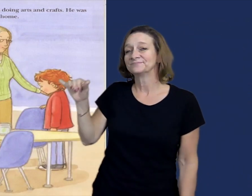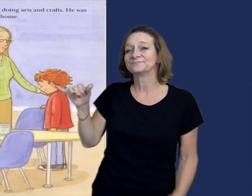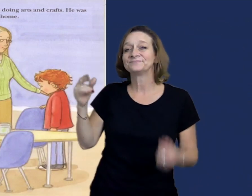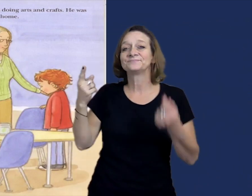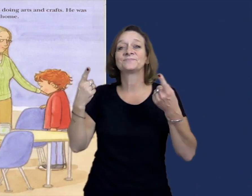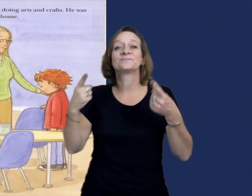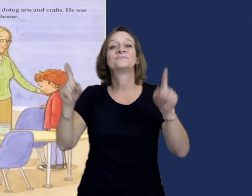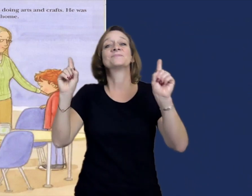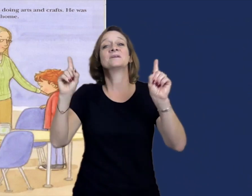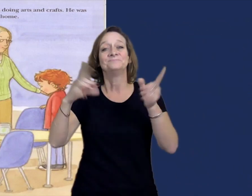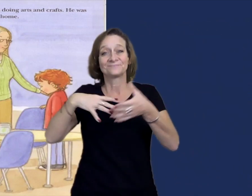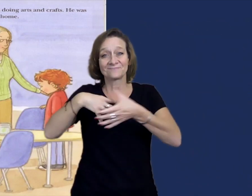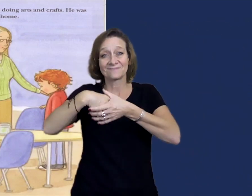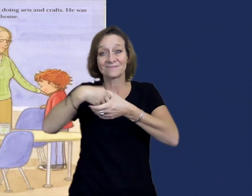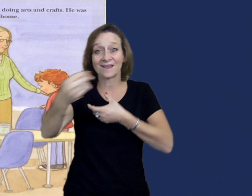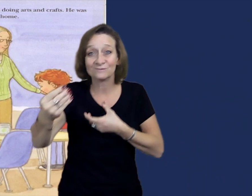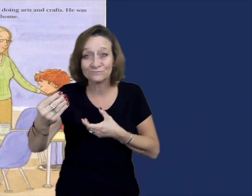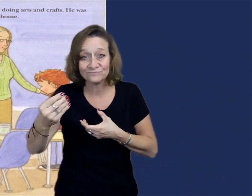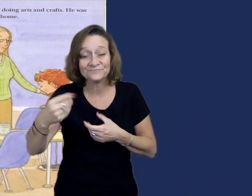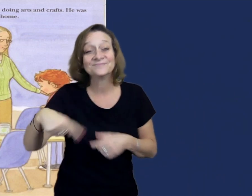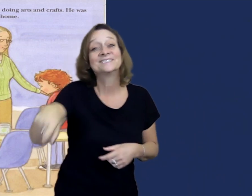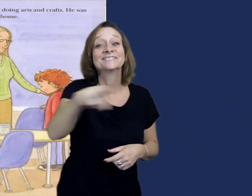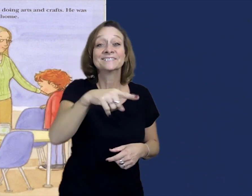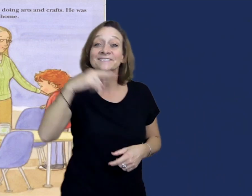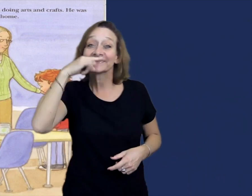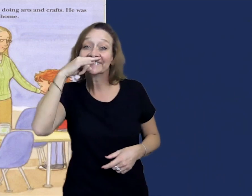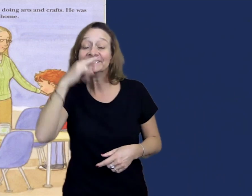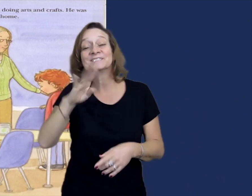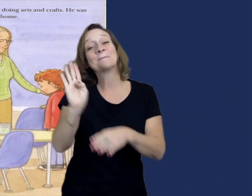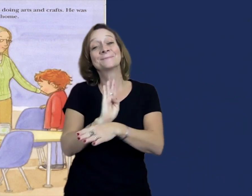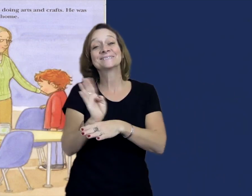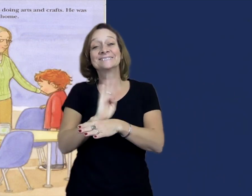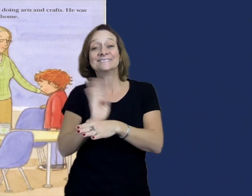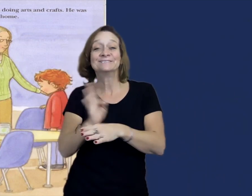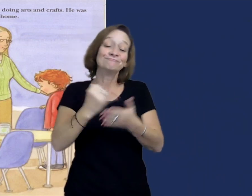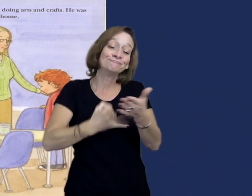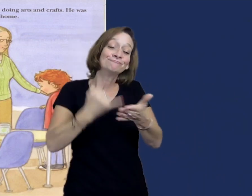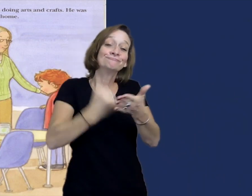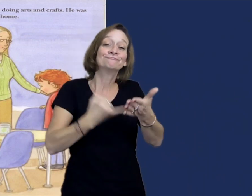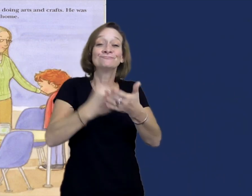When he came out, the class was doing arts and crafts.